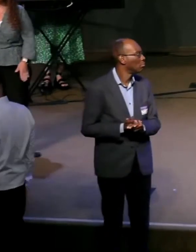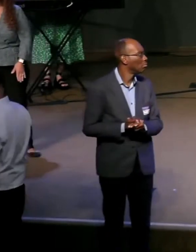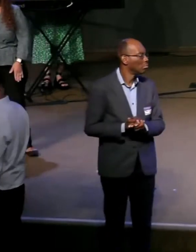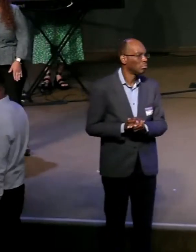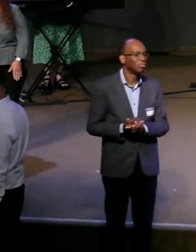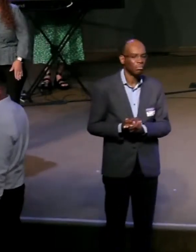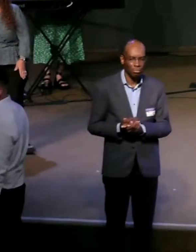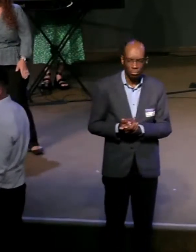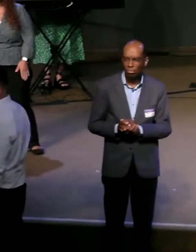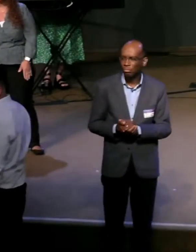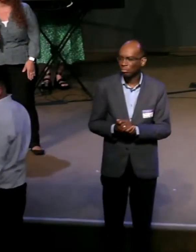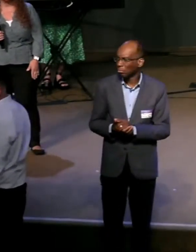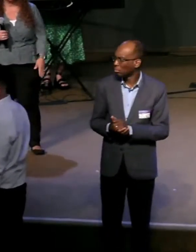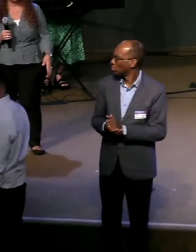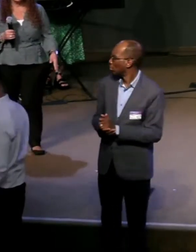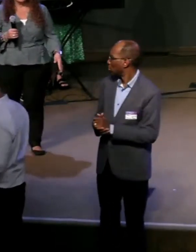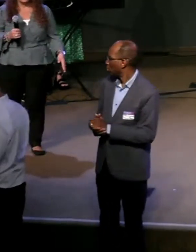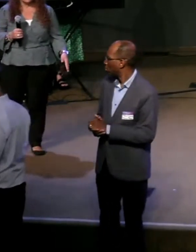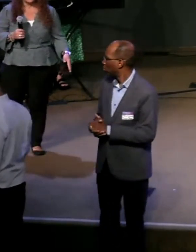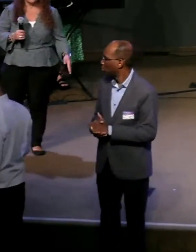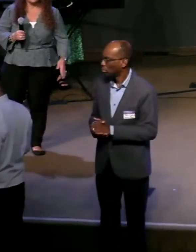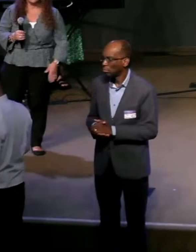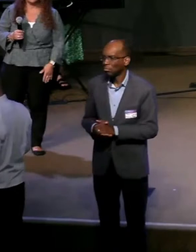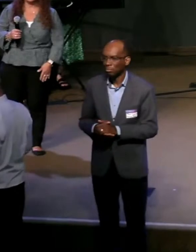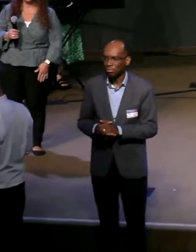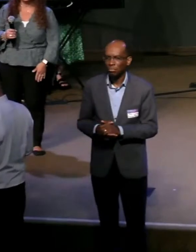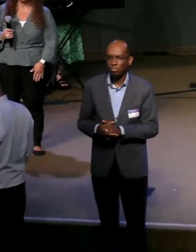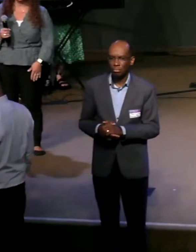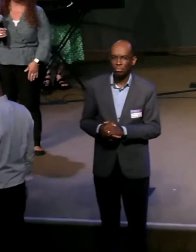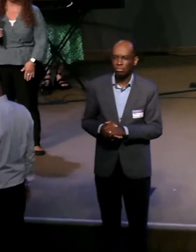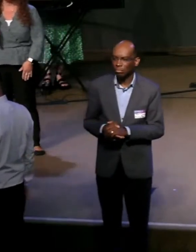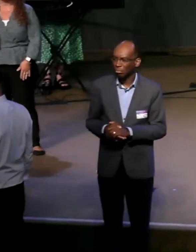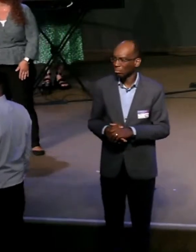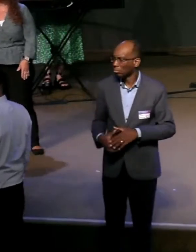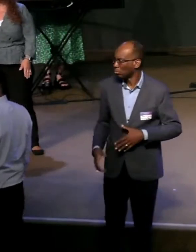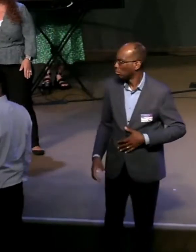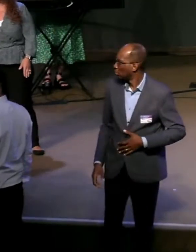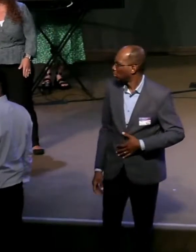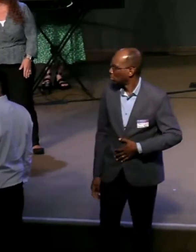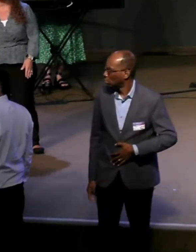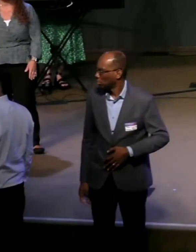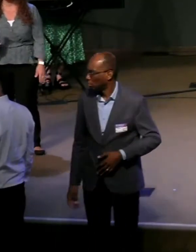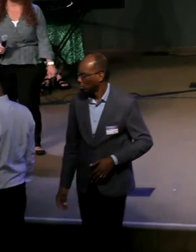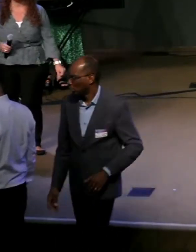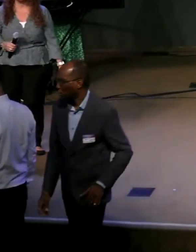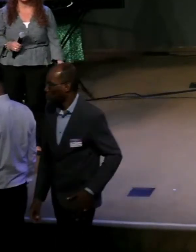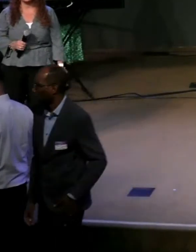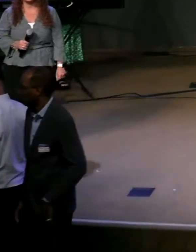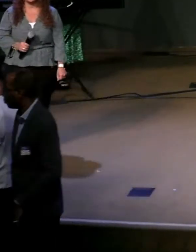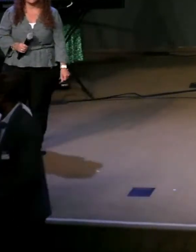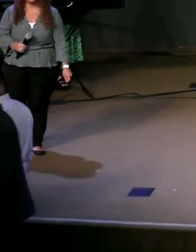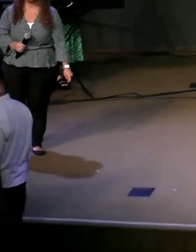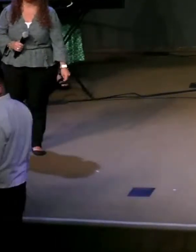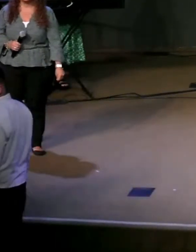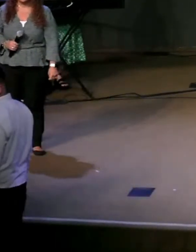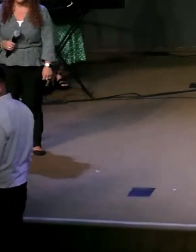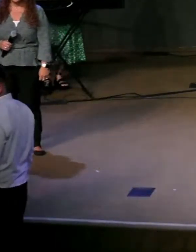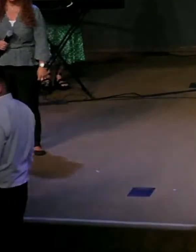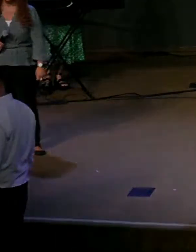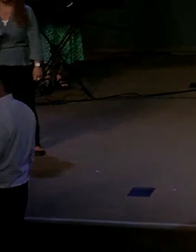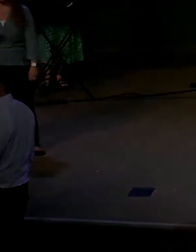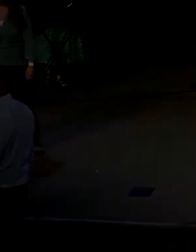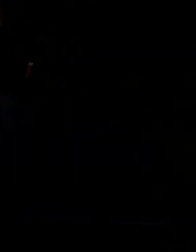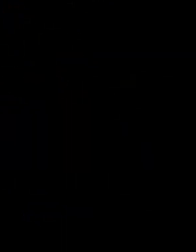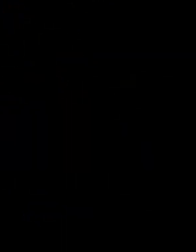this morning we invite you to come forward so our prayer partners can pray with you and church body would you stand with us as we sing this song together